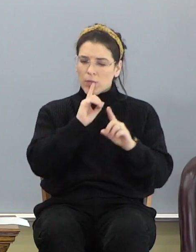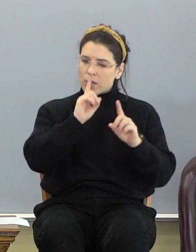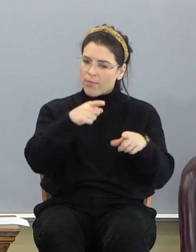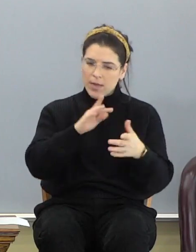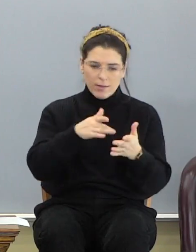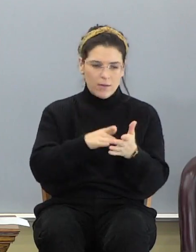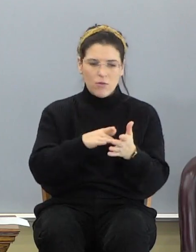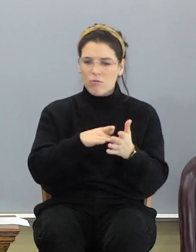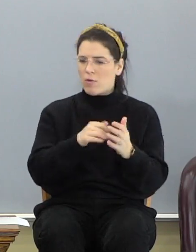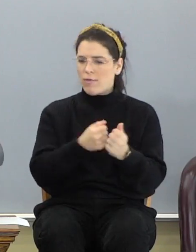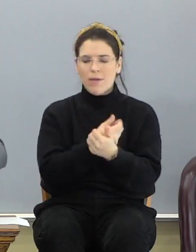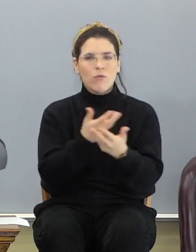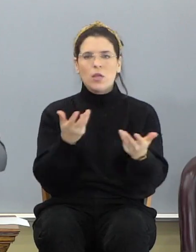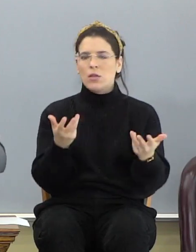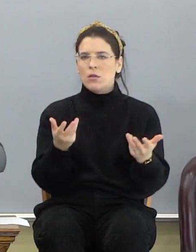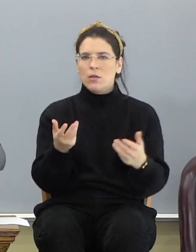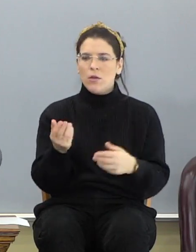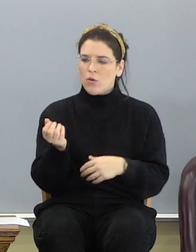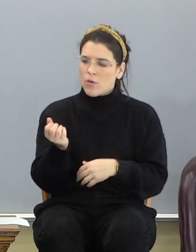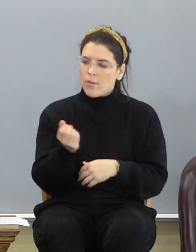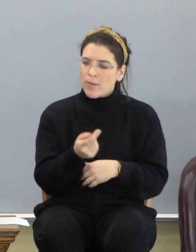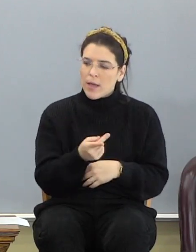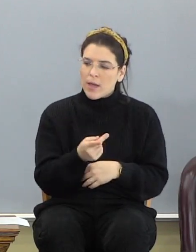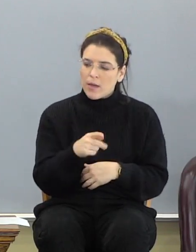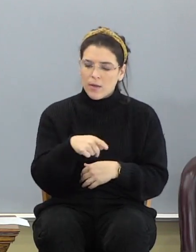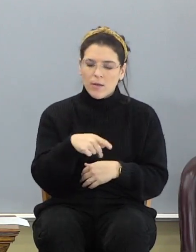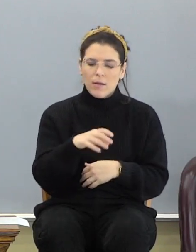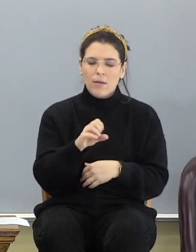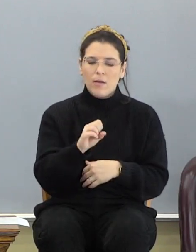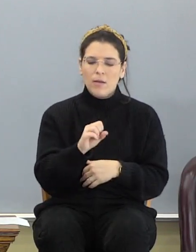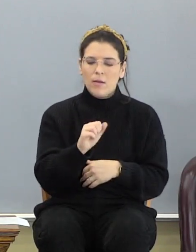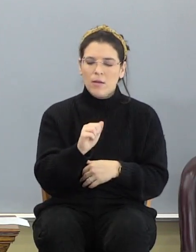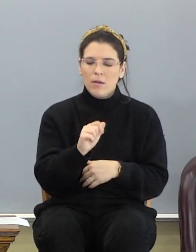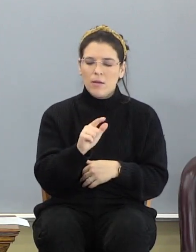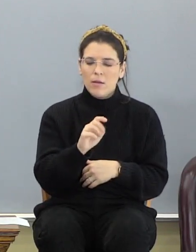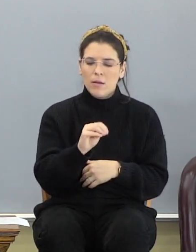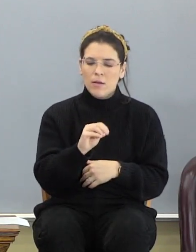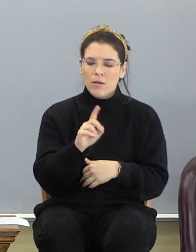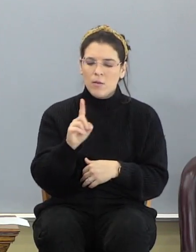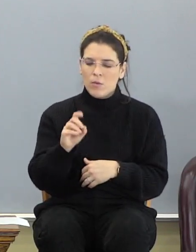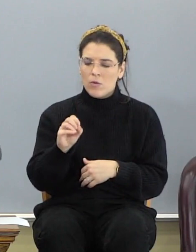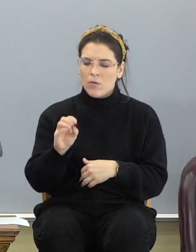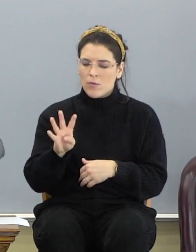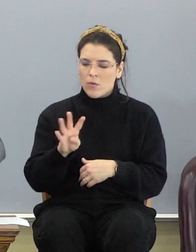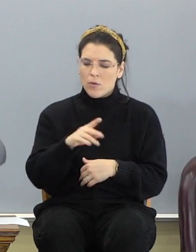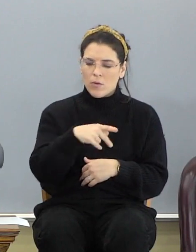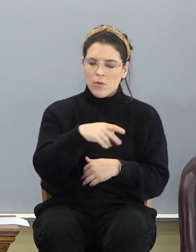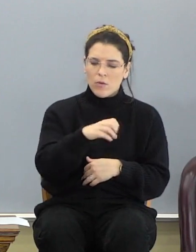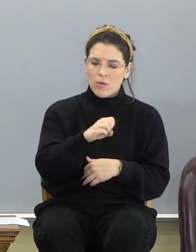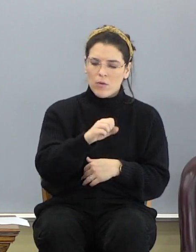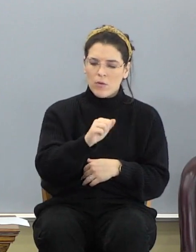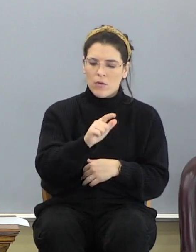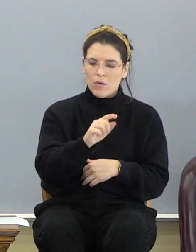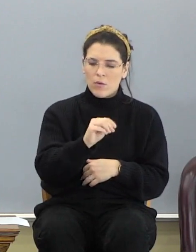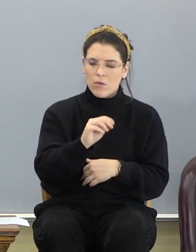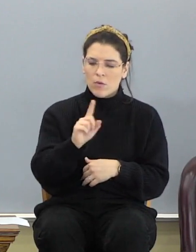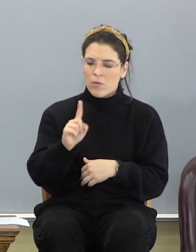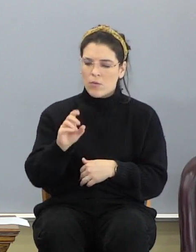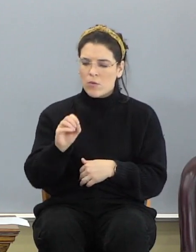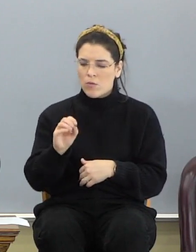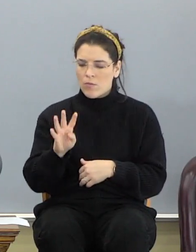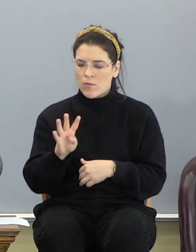of the whole thing. Come back with me, just Psalm 104. And I'm trying to use verses that,